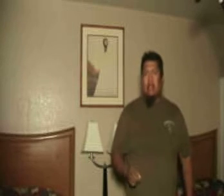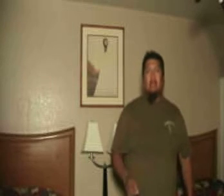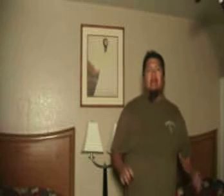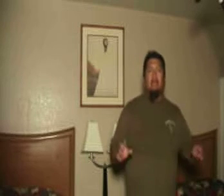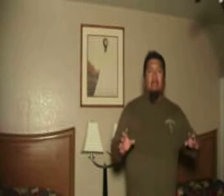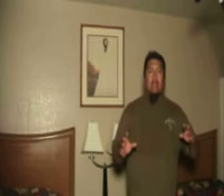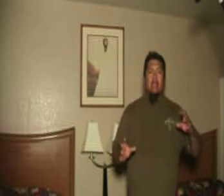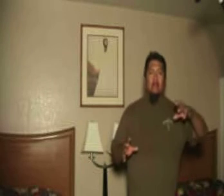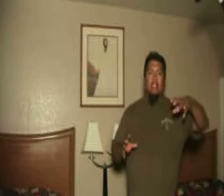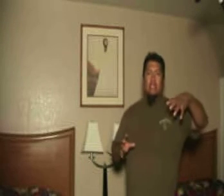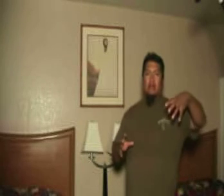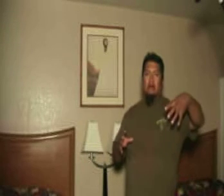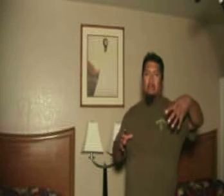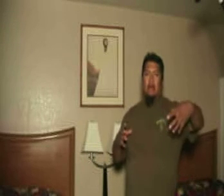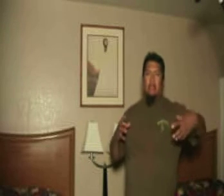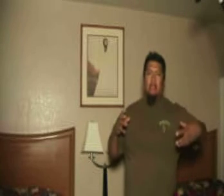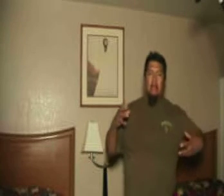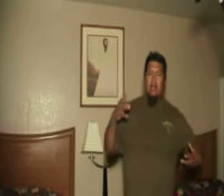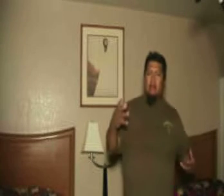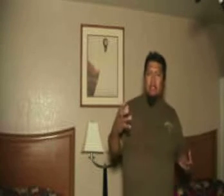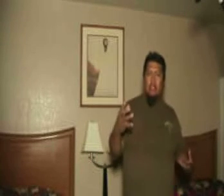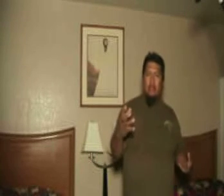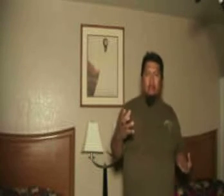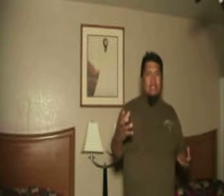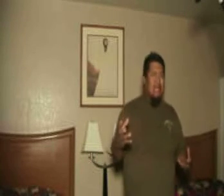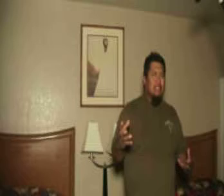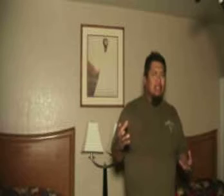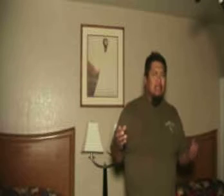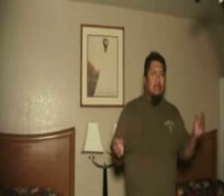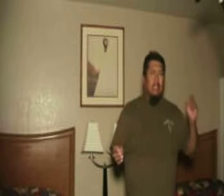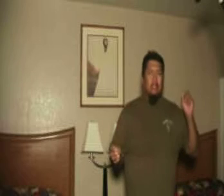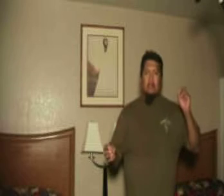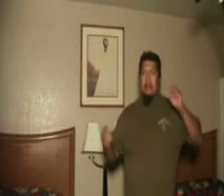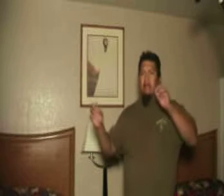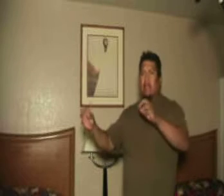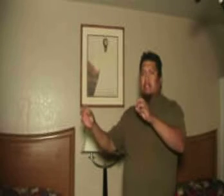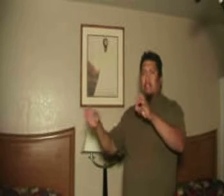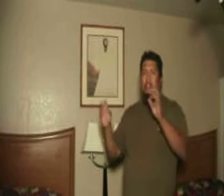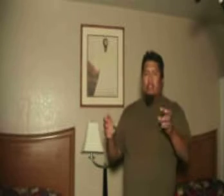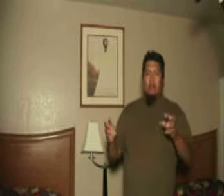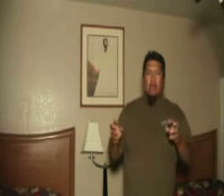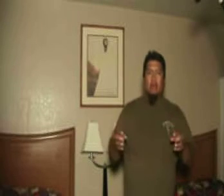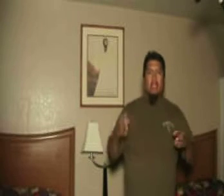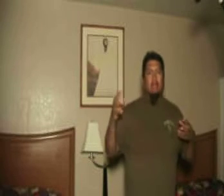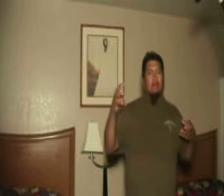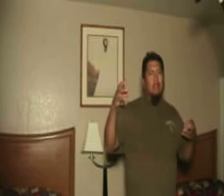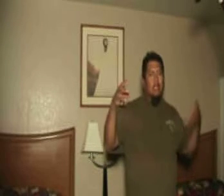and in which he goes around and he becomes a YouTube assassin and he goes around and finds other YouTube people and he like